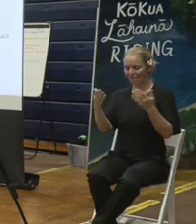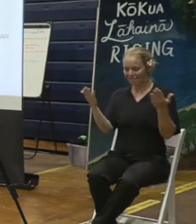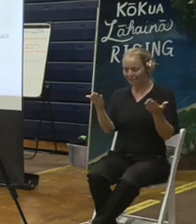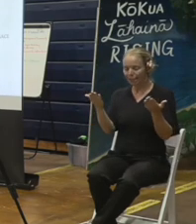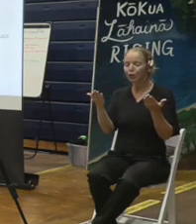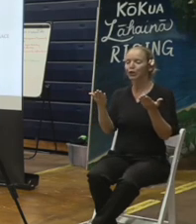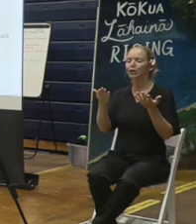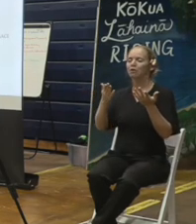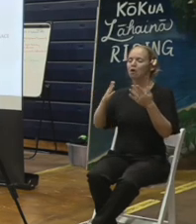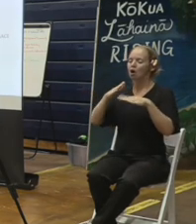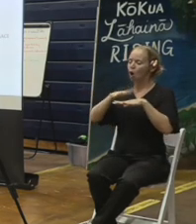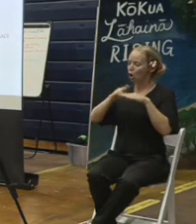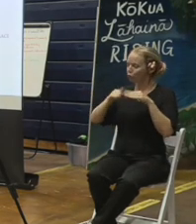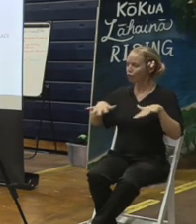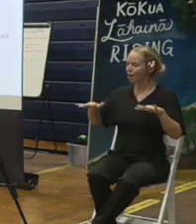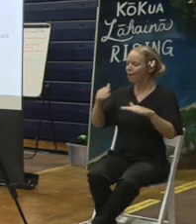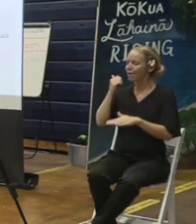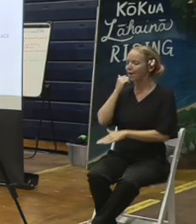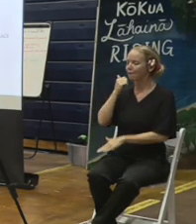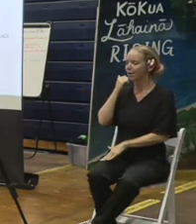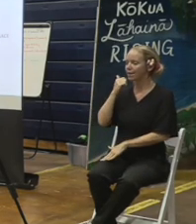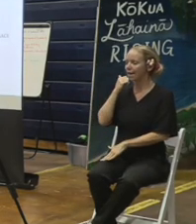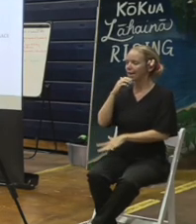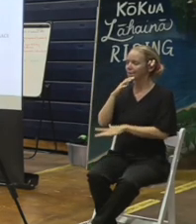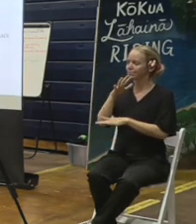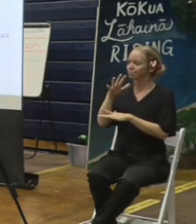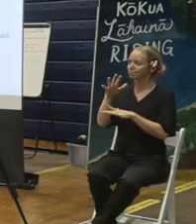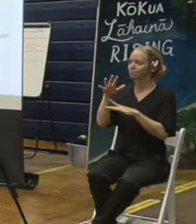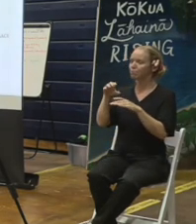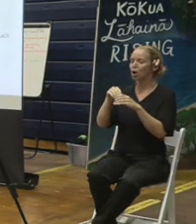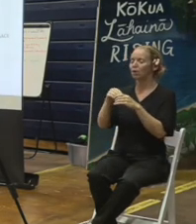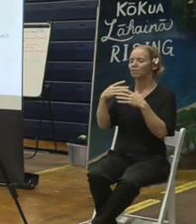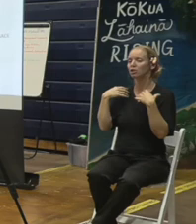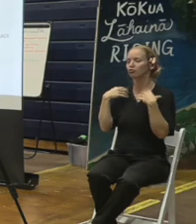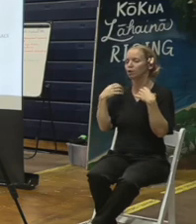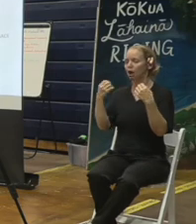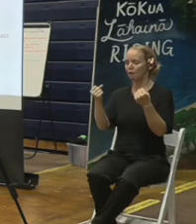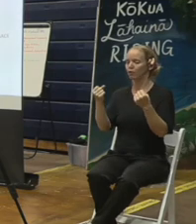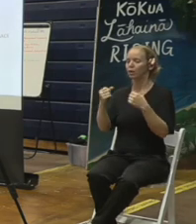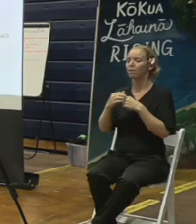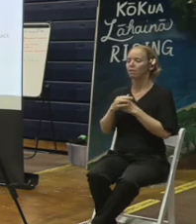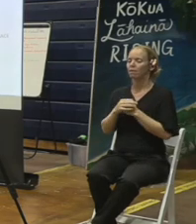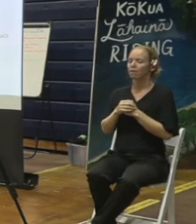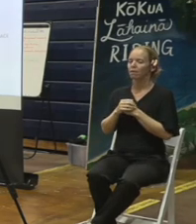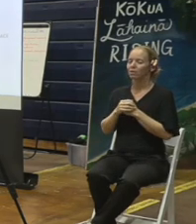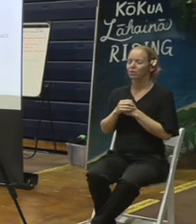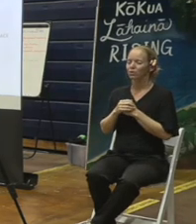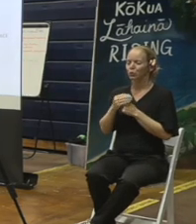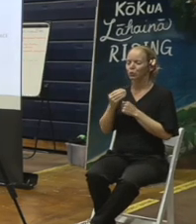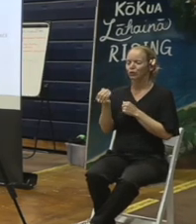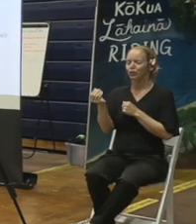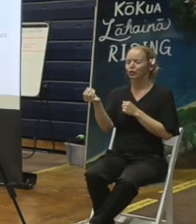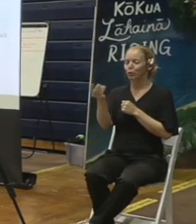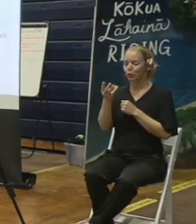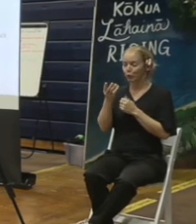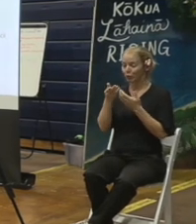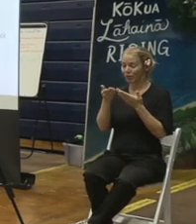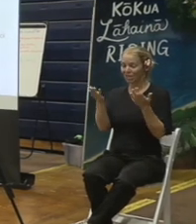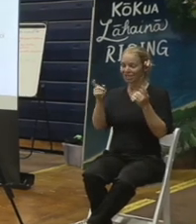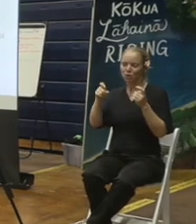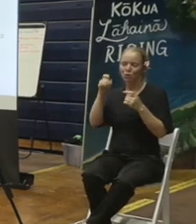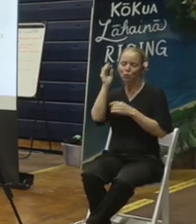for the Corps of Engineers as part of this historic recovery. So a couple of things that we've been asked to speak about tonight,